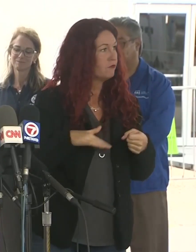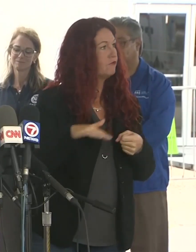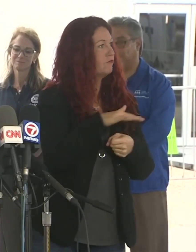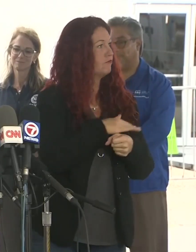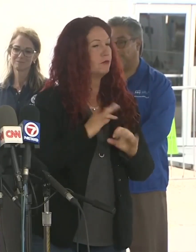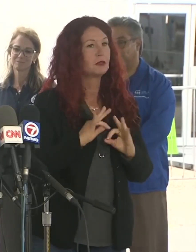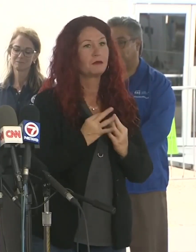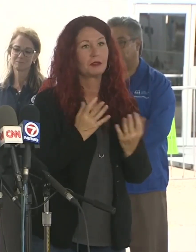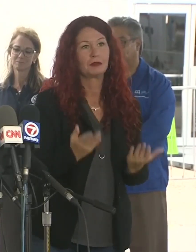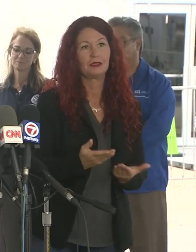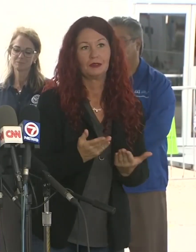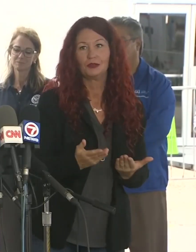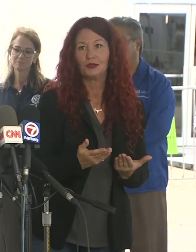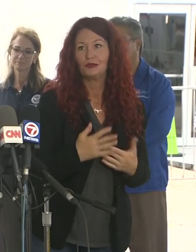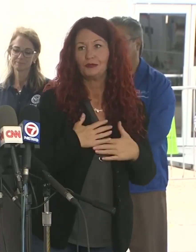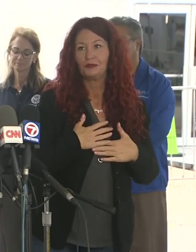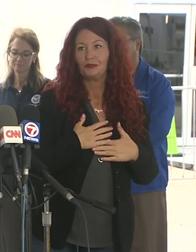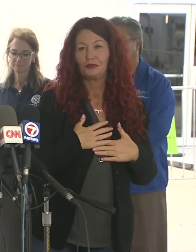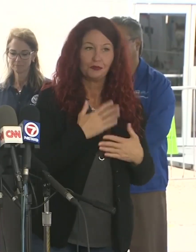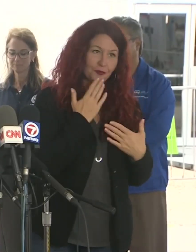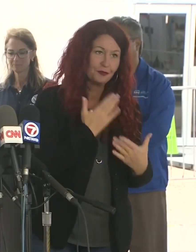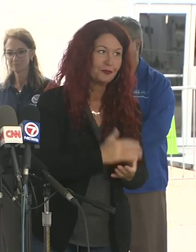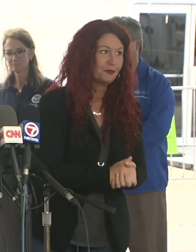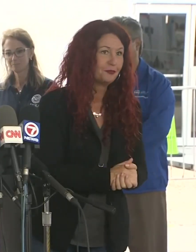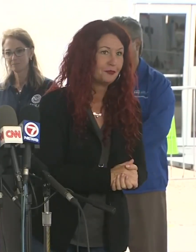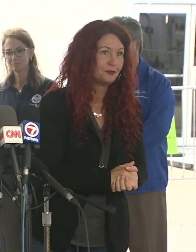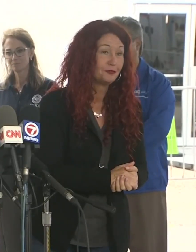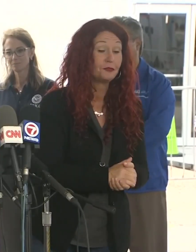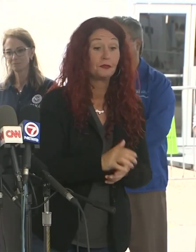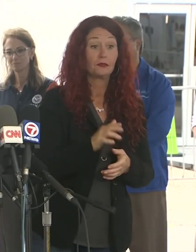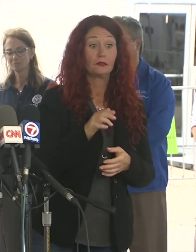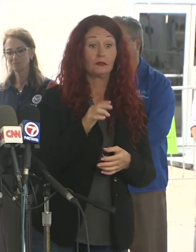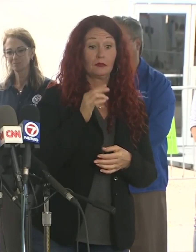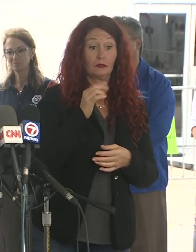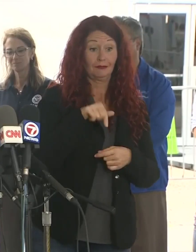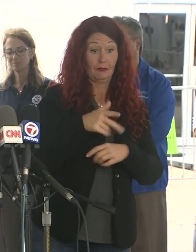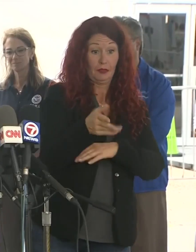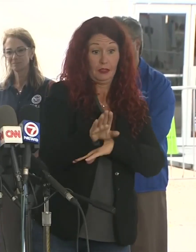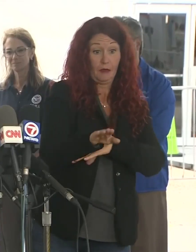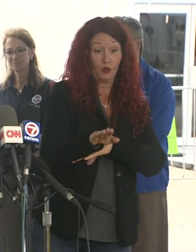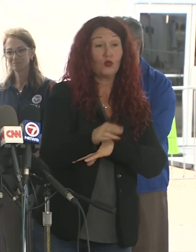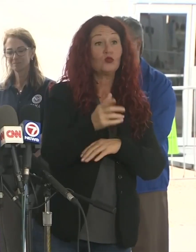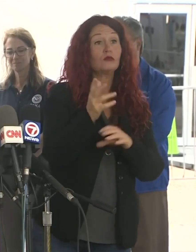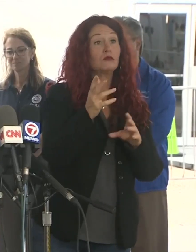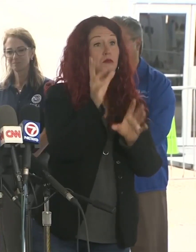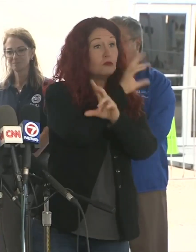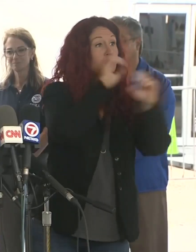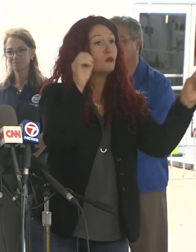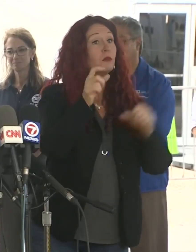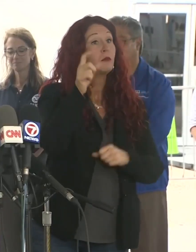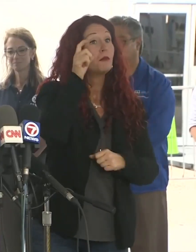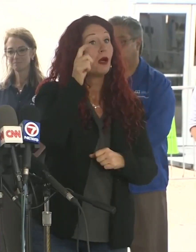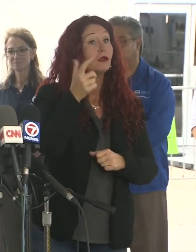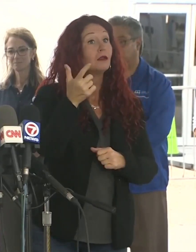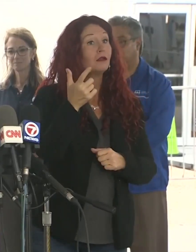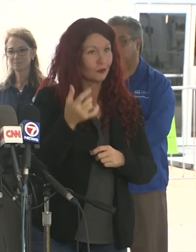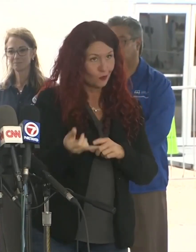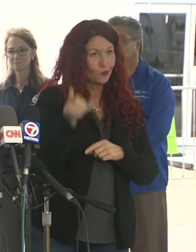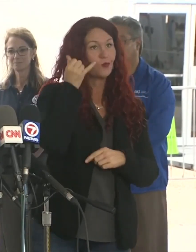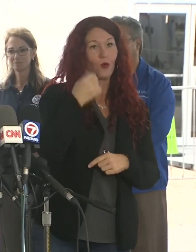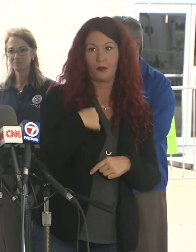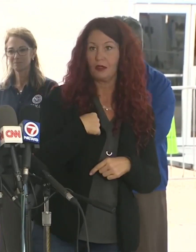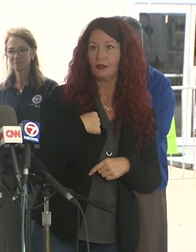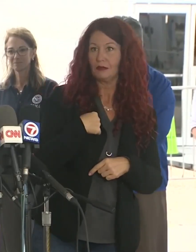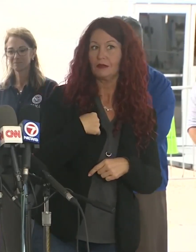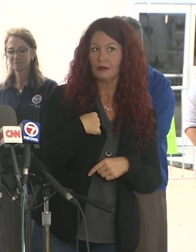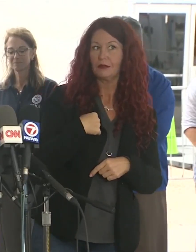Gratia. Gratia. Earlier this afternoon, President Biden called me to check in on our community and to ensure that